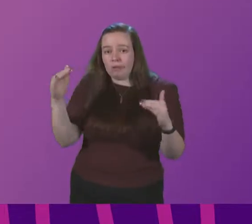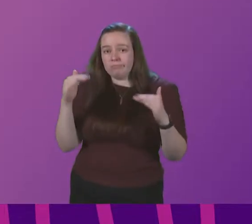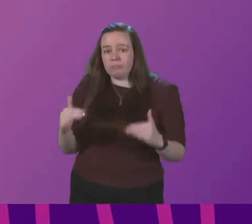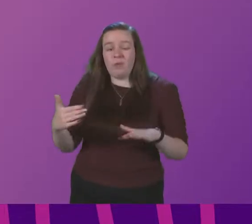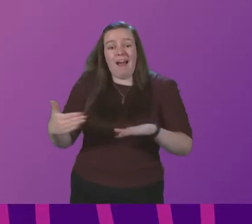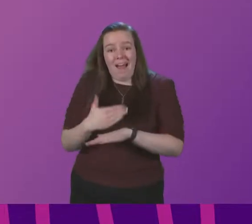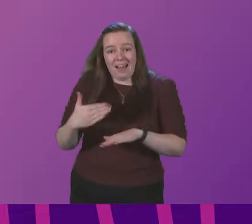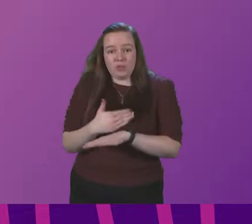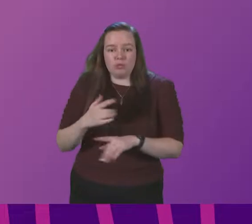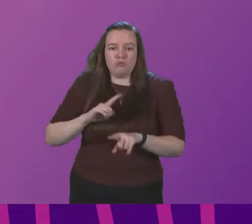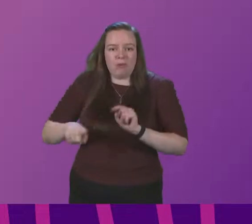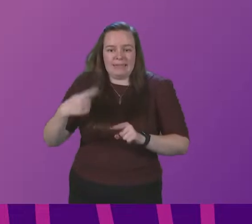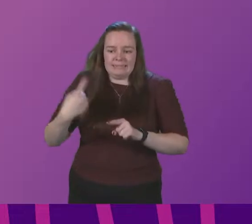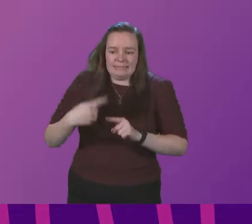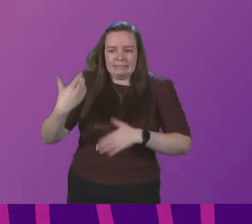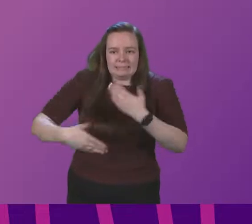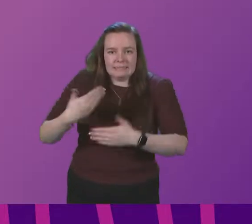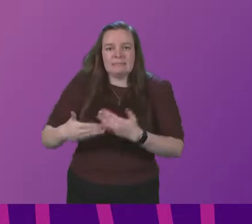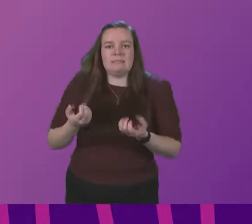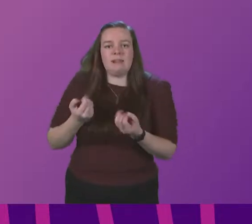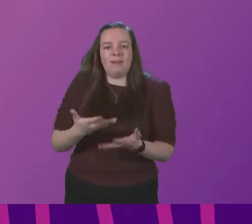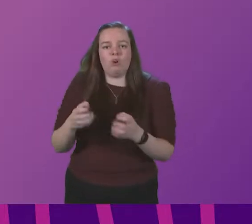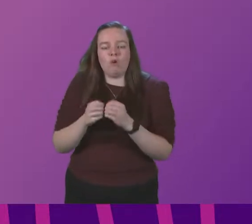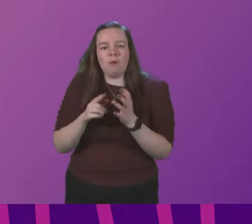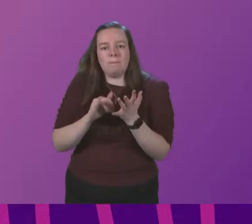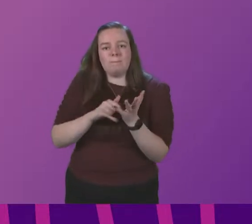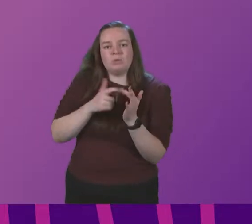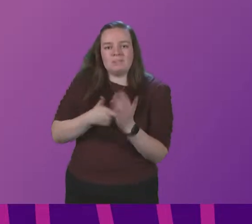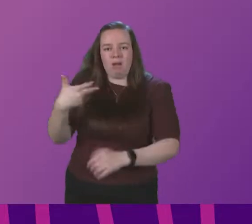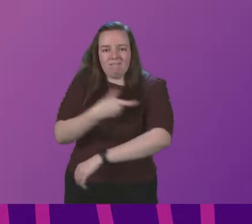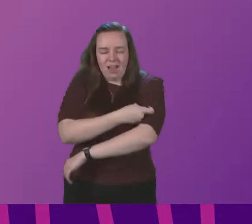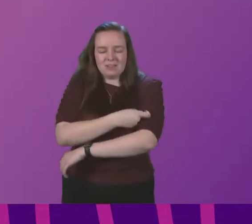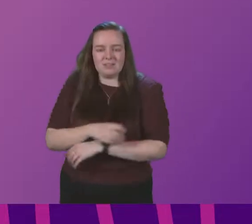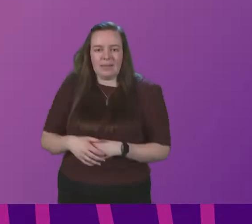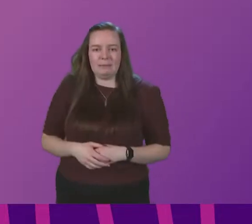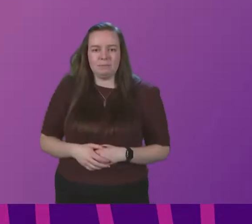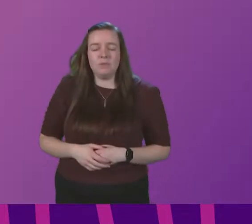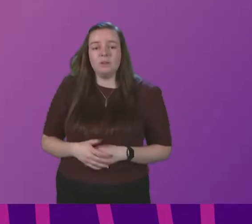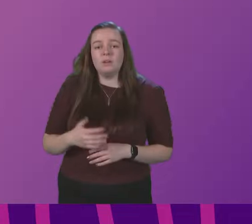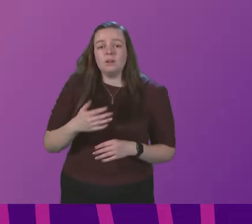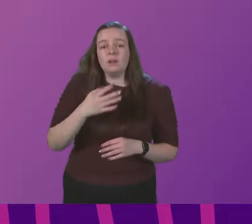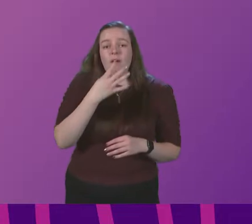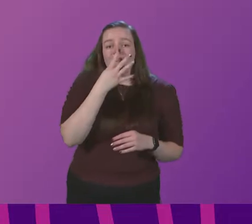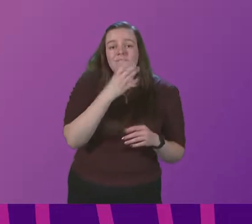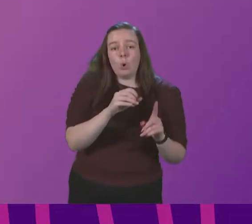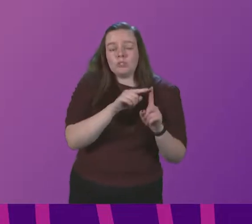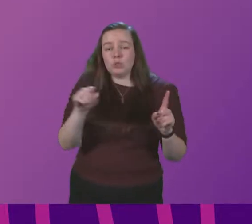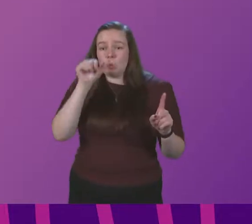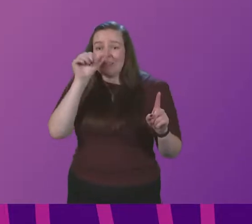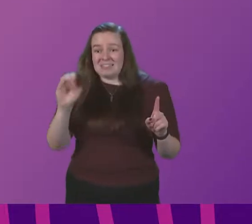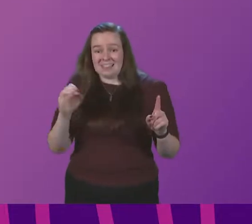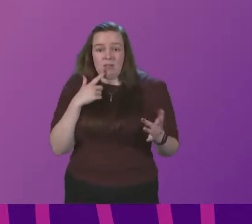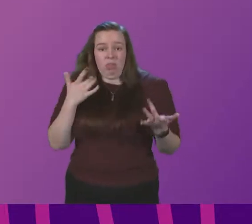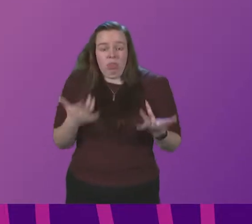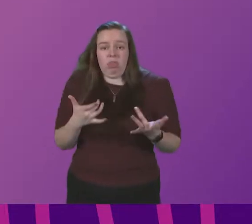actions to speed up the delivery of booster vaccinations. Anyone aged between 40 and 60 who has not